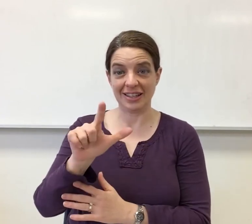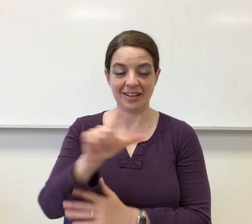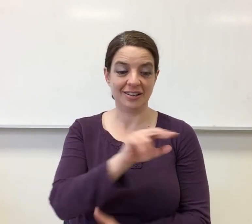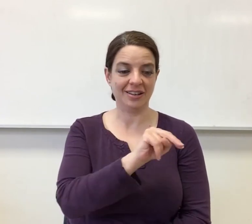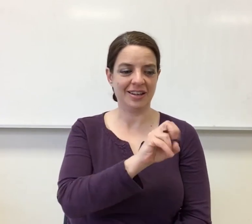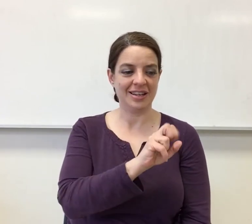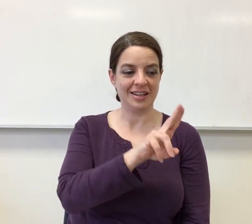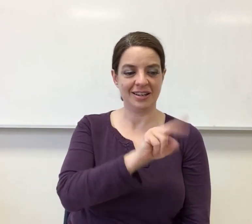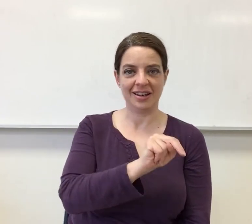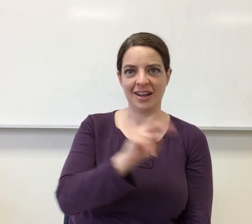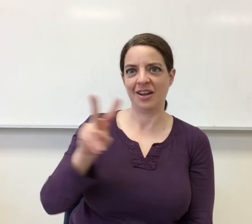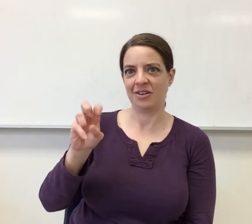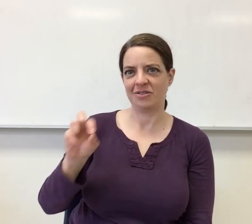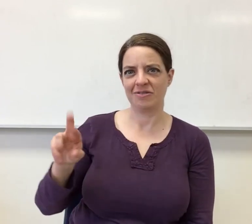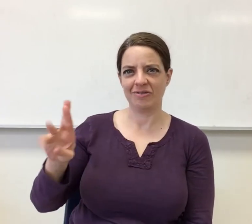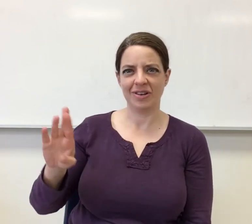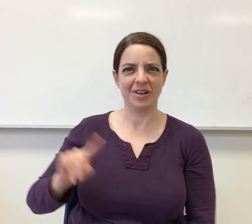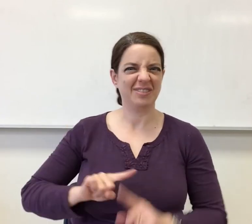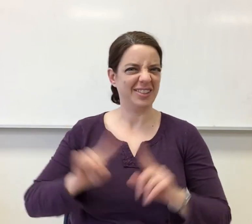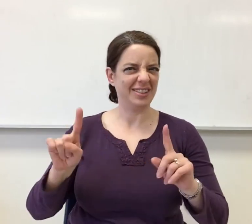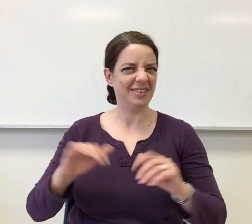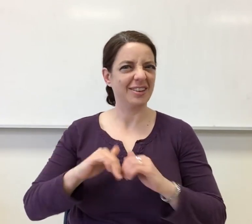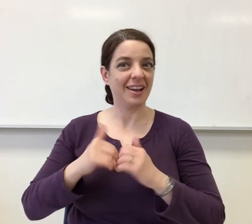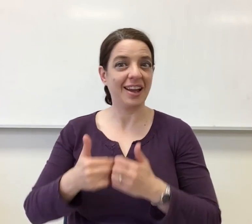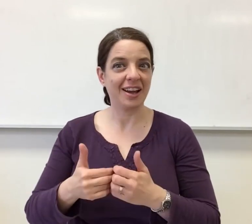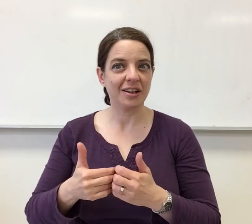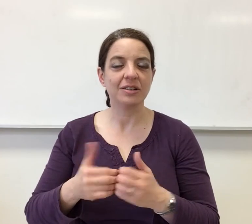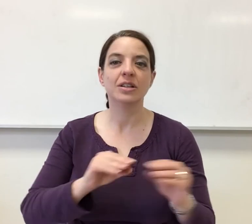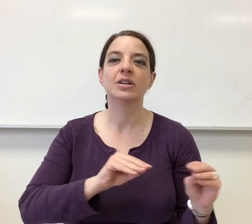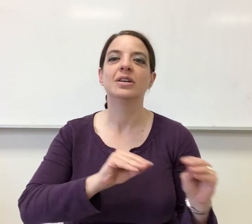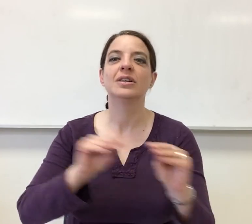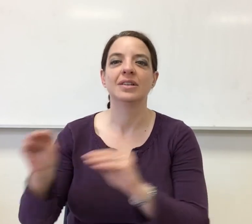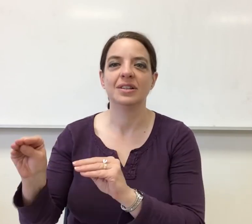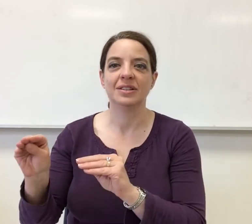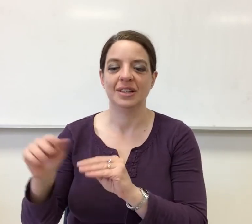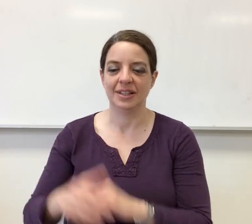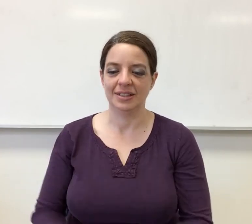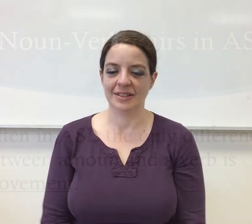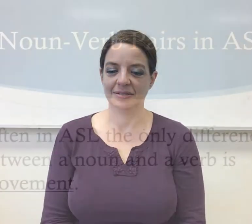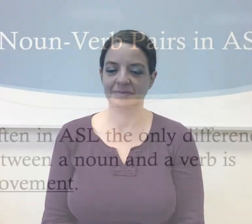Sometimes in ASL the only difference between a noun and a verb is movement.